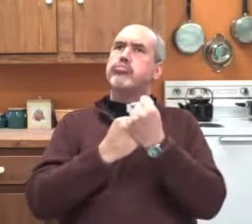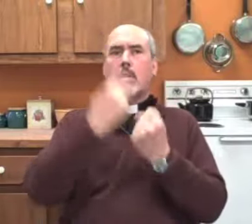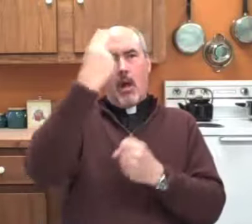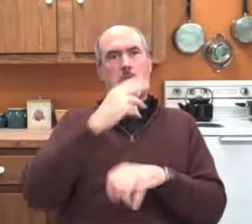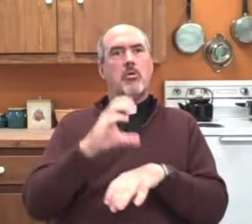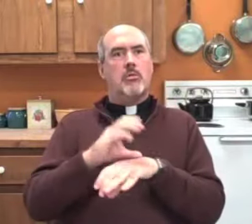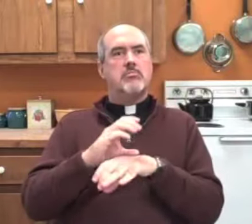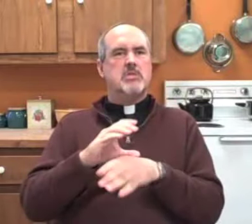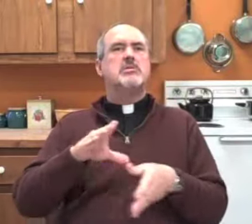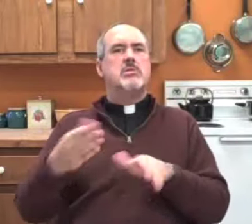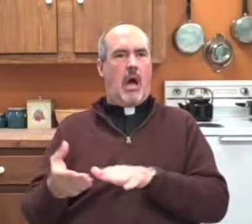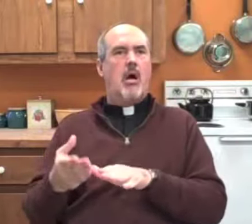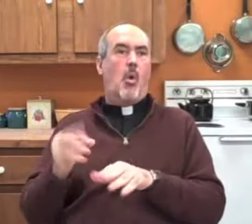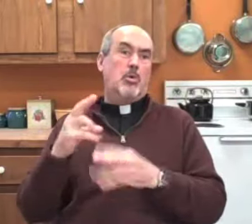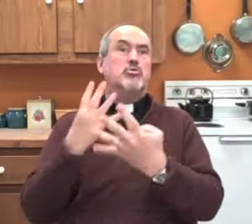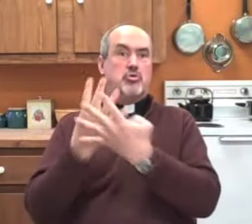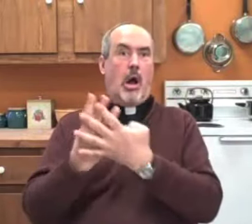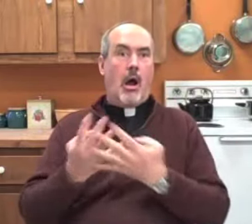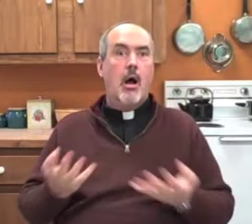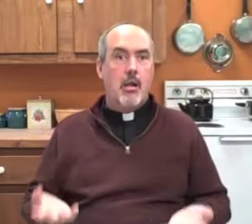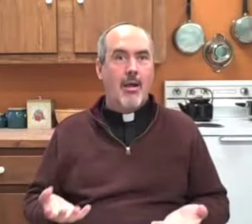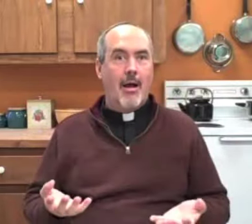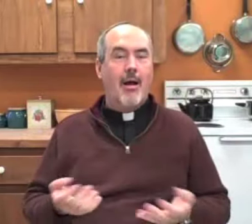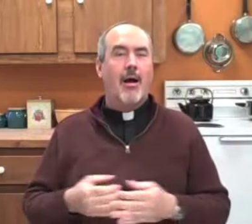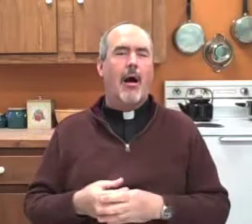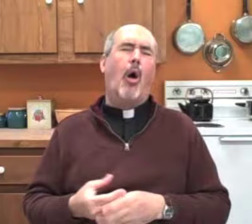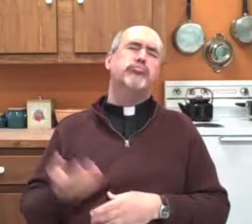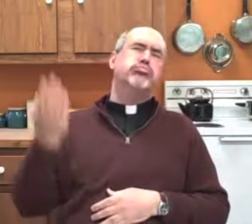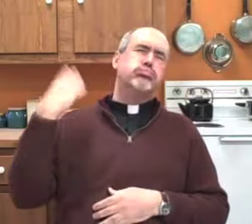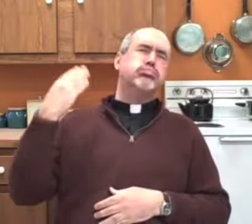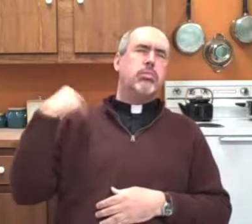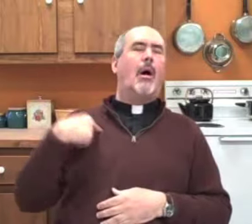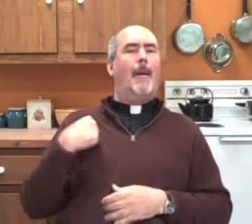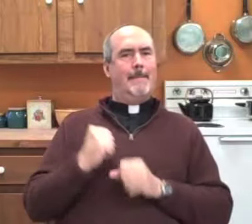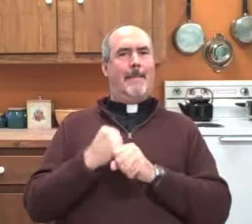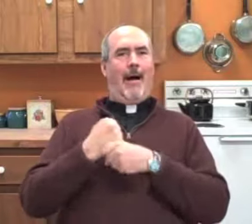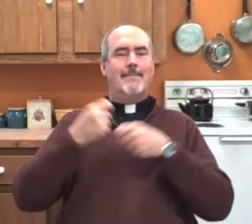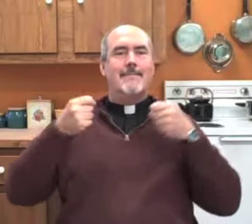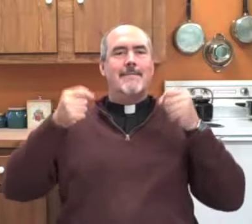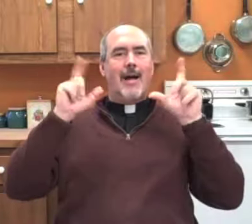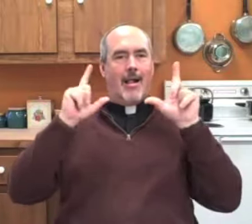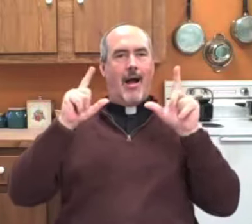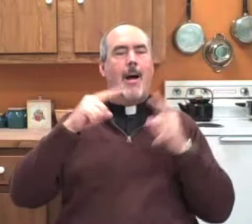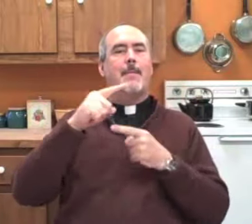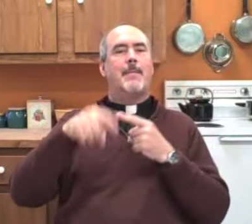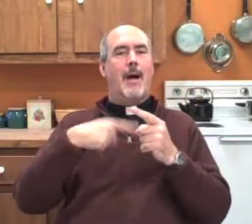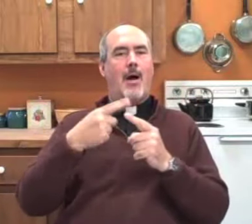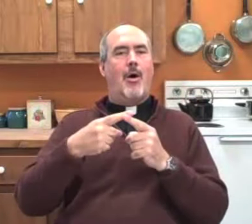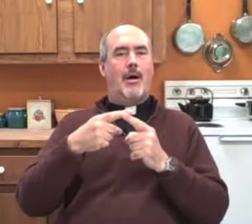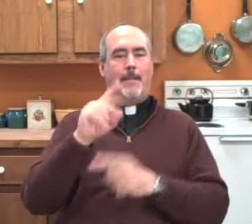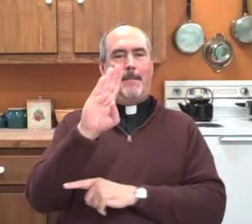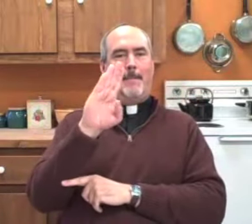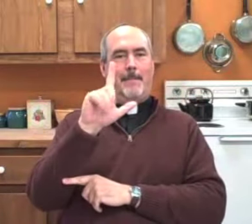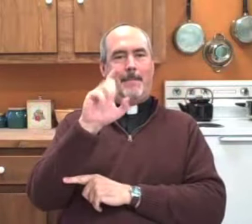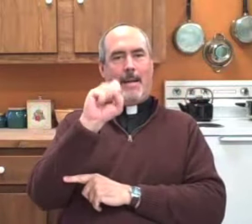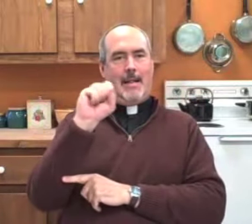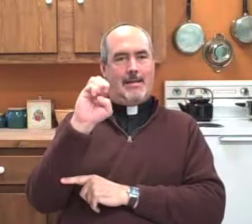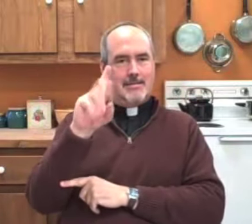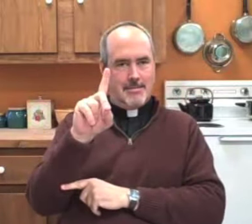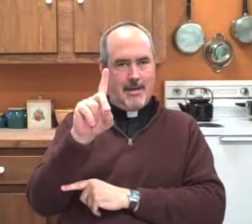Also Catholics who outwardly supported the church were either assassinated or jail. A while ago, I made a blog about